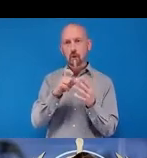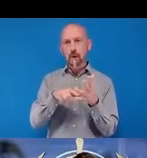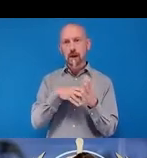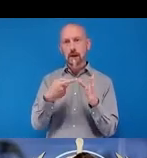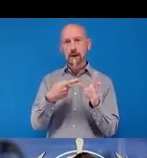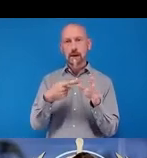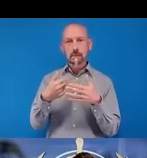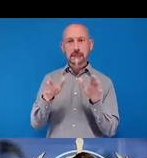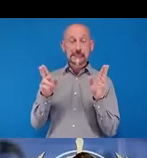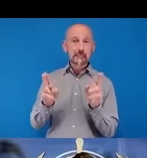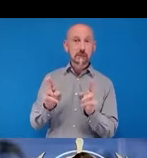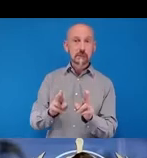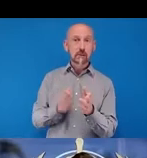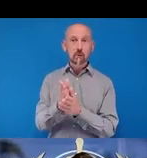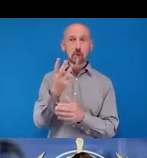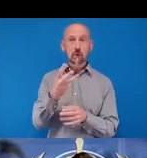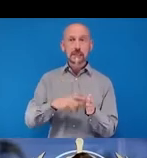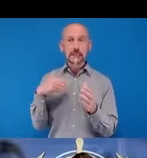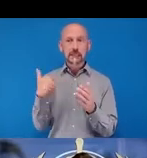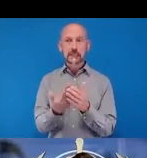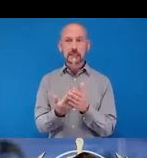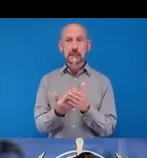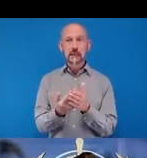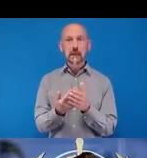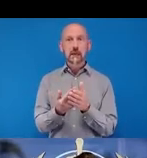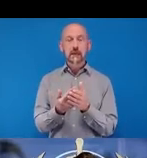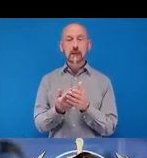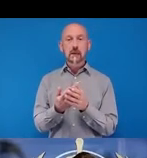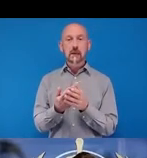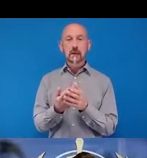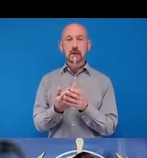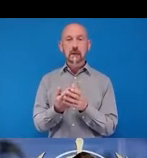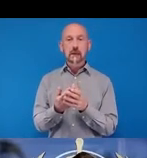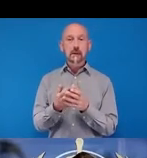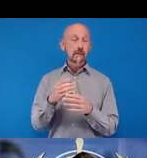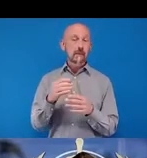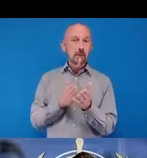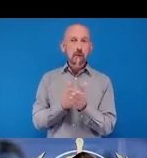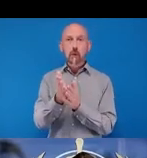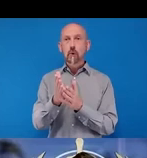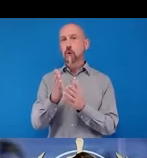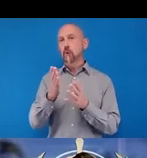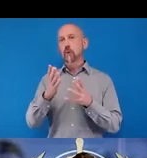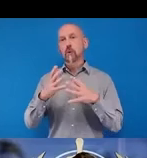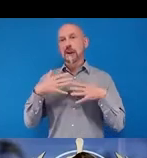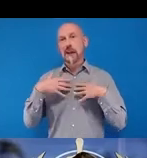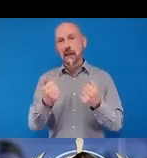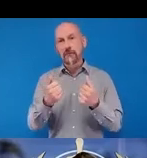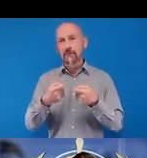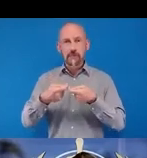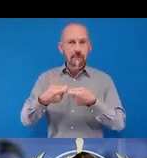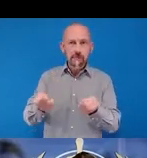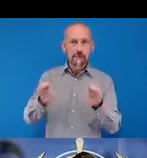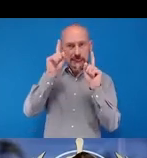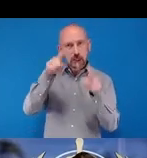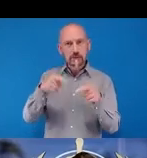past 30 years. Alakos Due to implementation of larger scale public health initiatives. Alakos And last